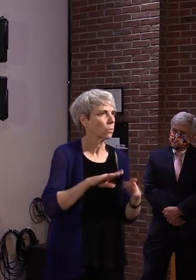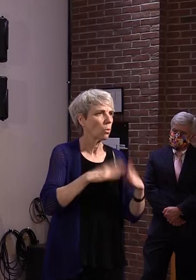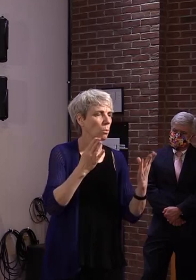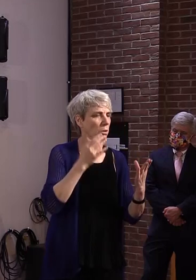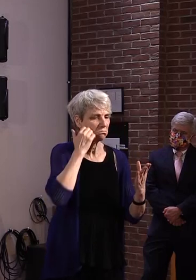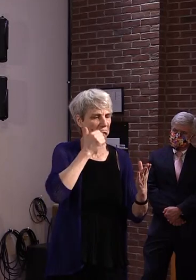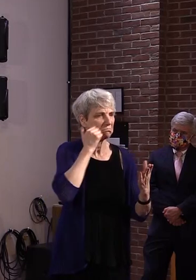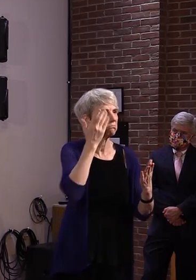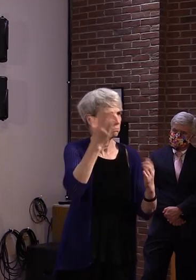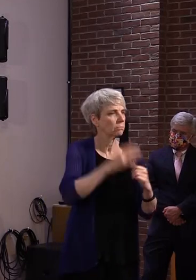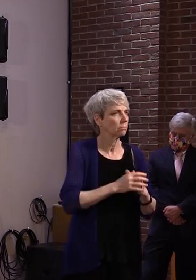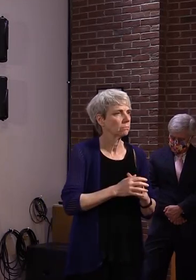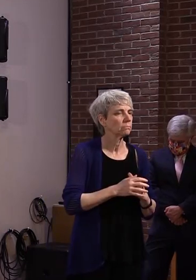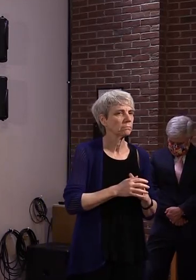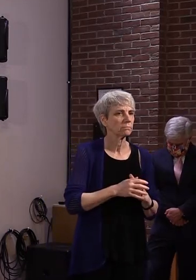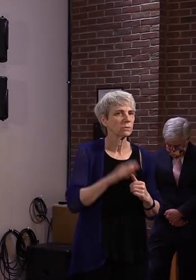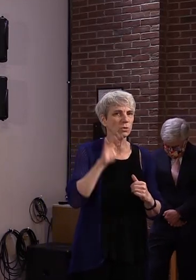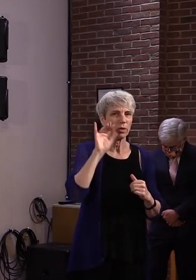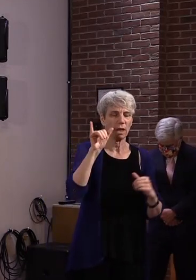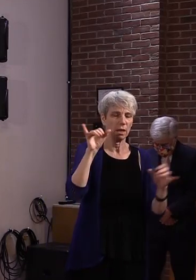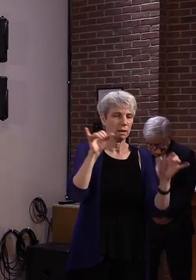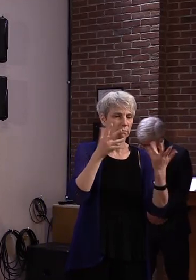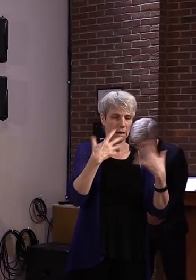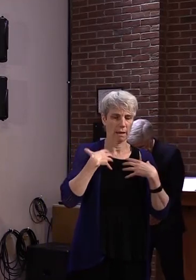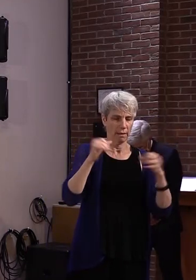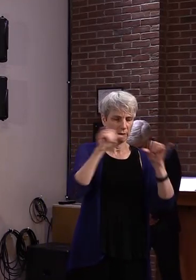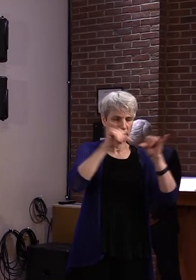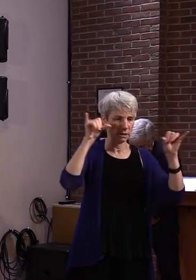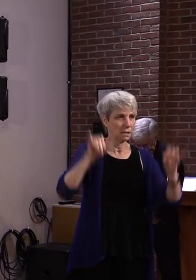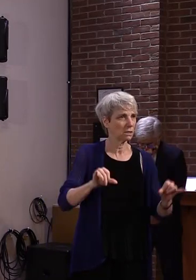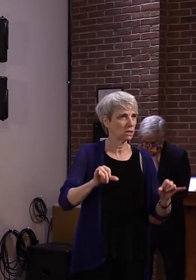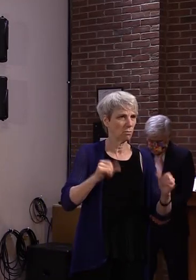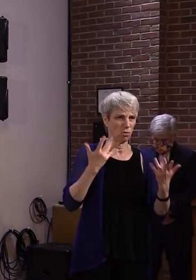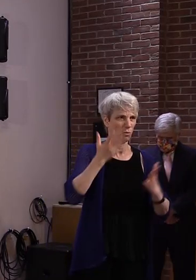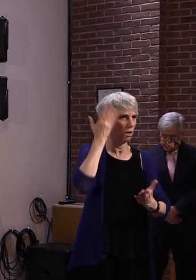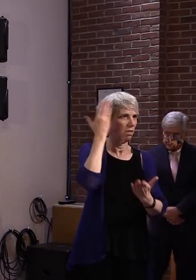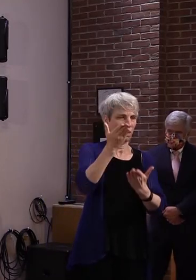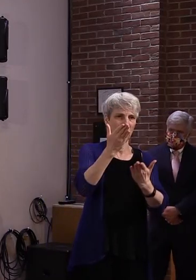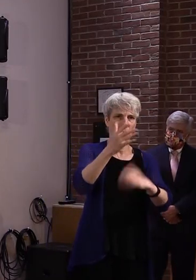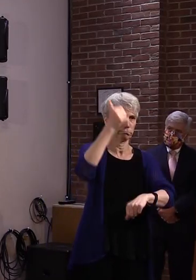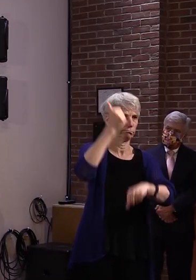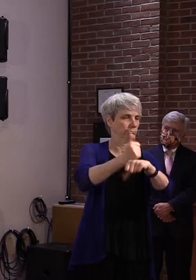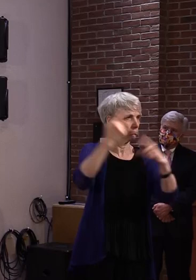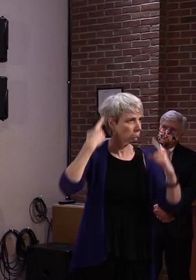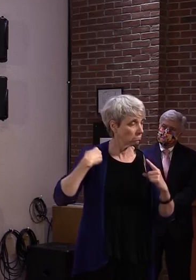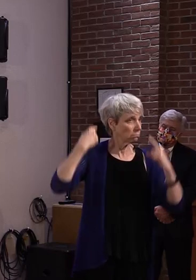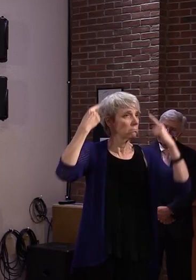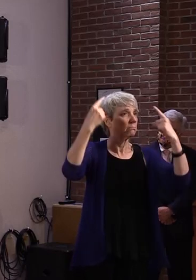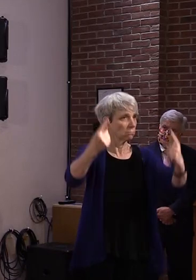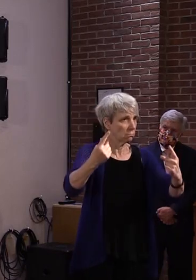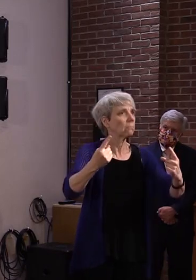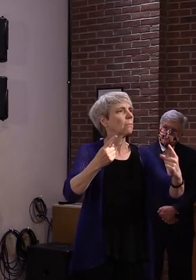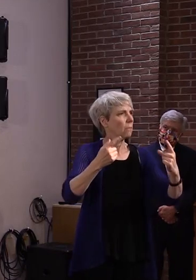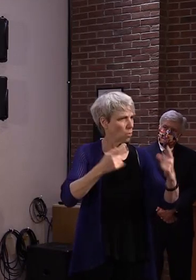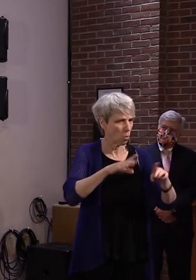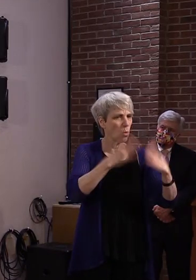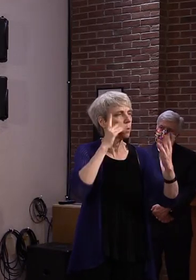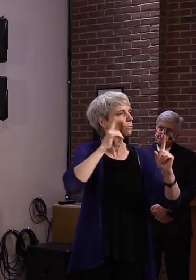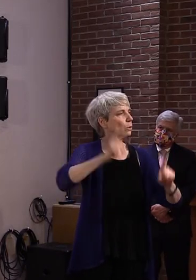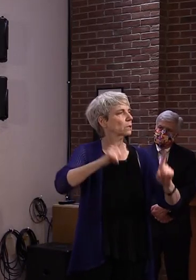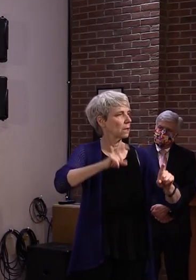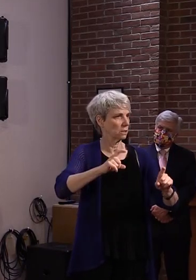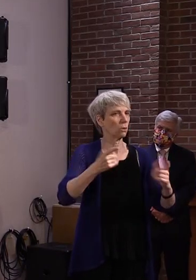The health care system that's part of the fabric of the Northeast Kingdom is actually providing testing.